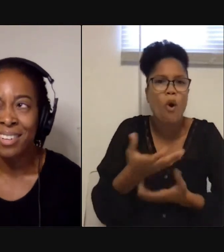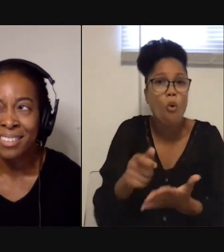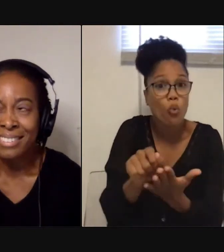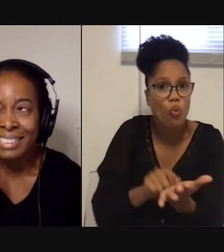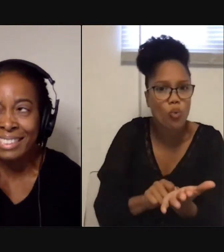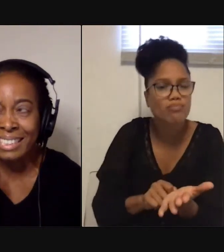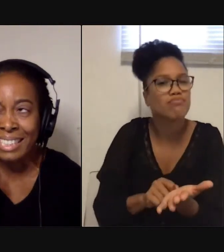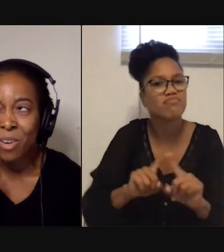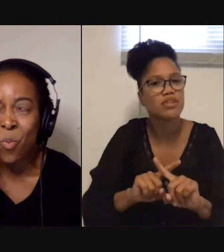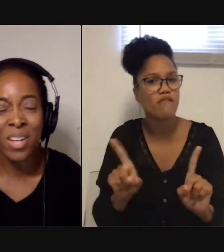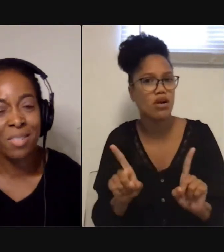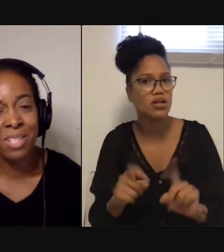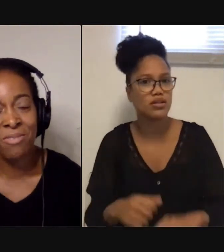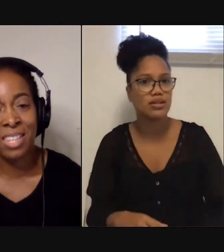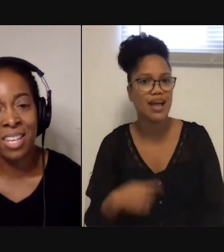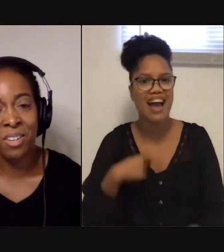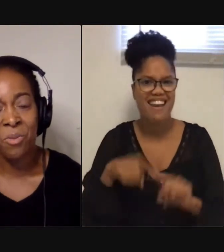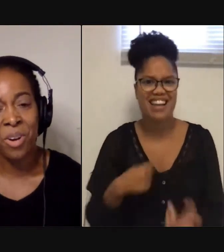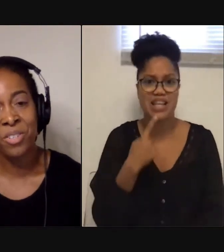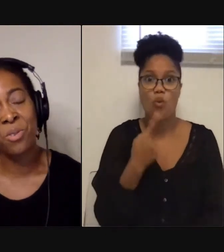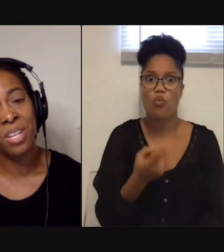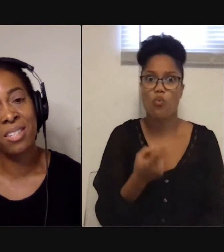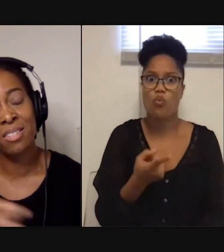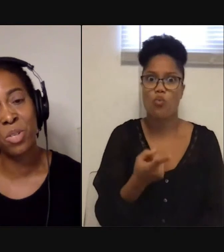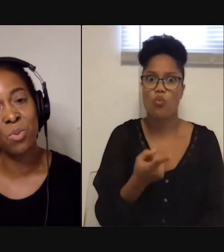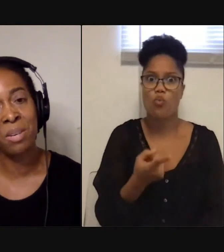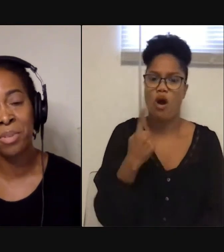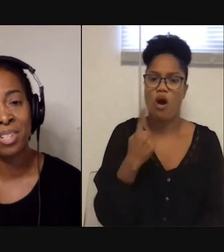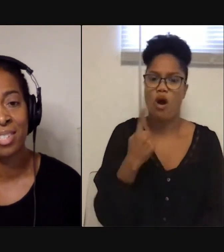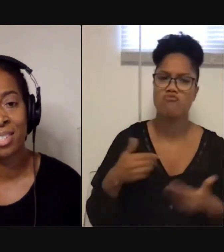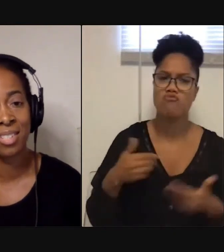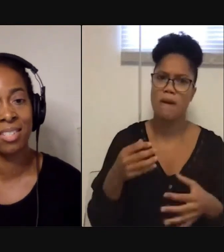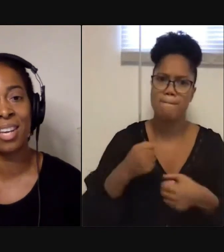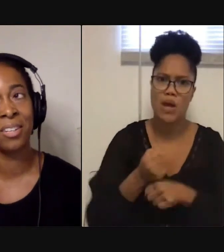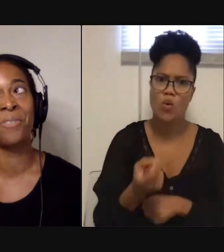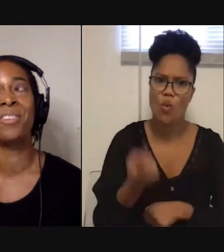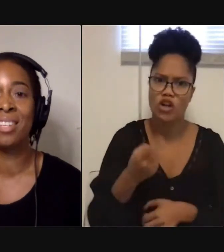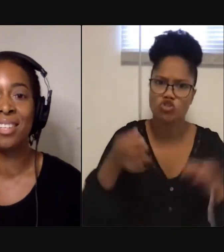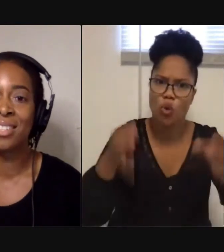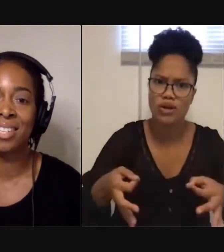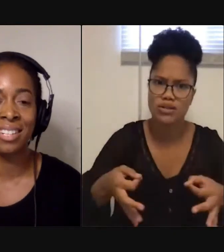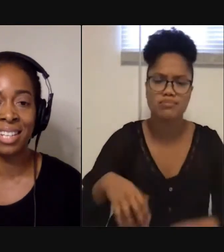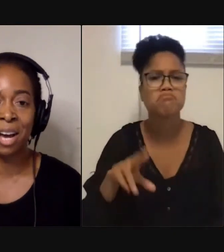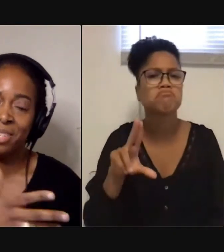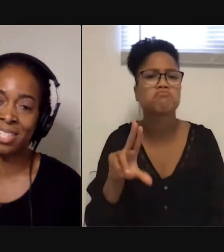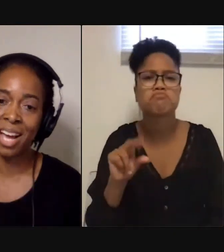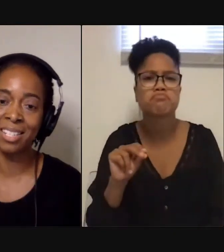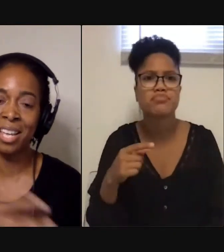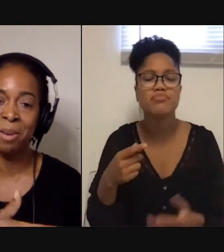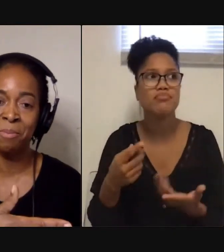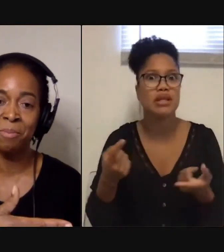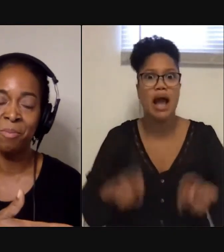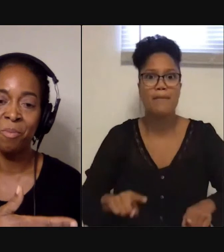one specific thing or one choice between books. It's just like, oh, suddenly I'm just